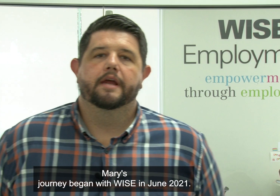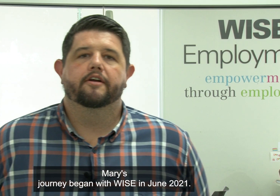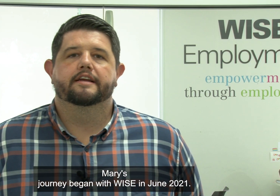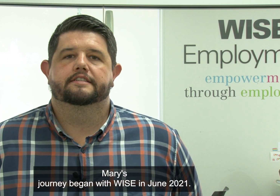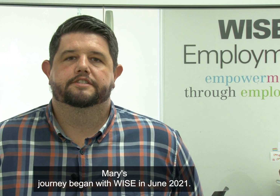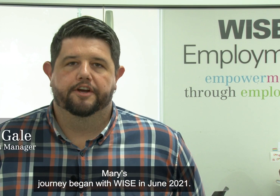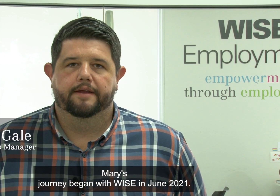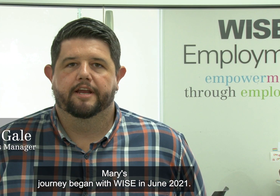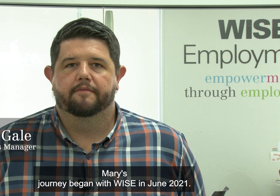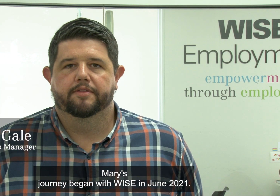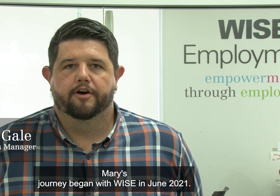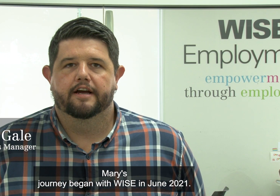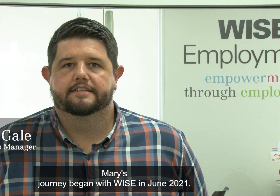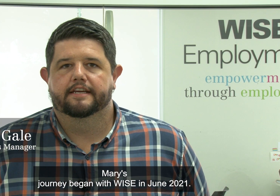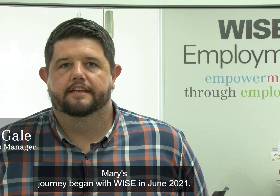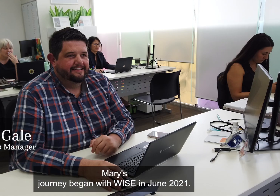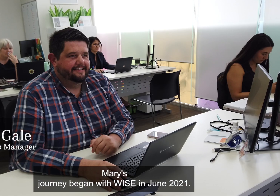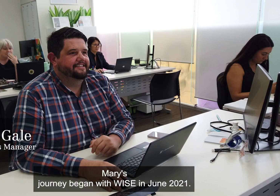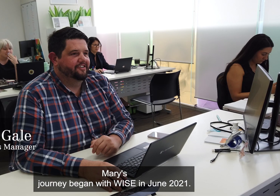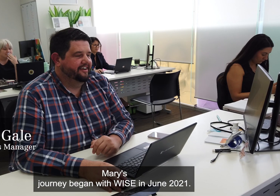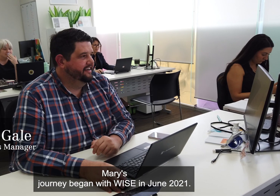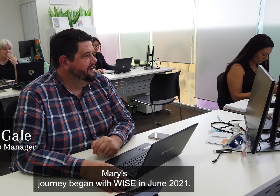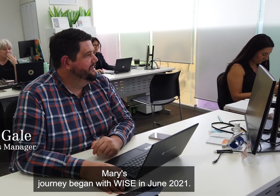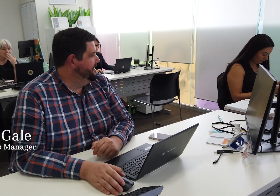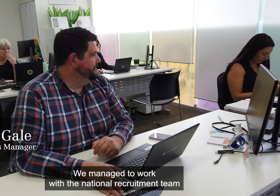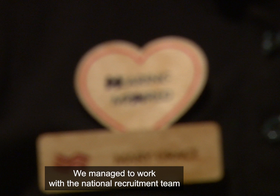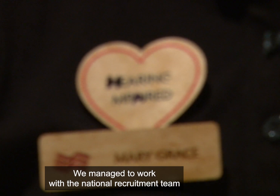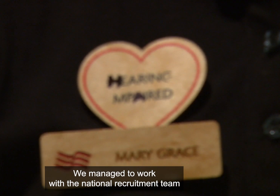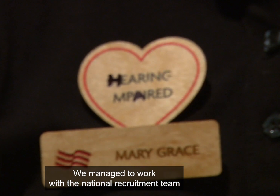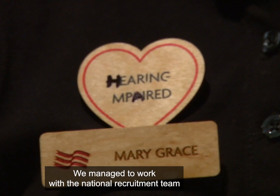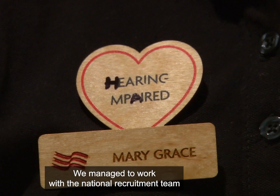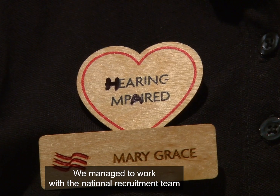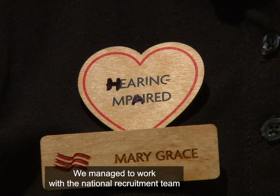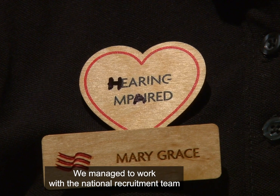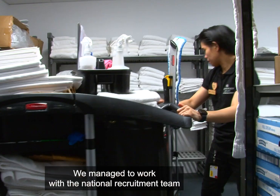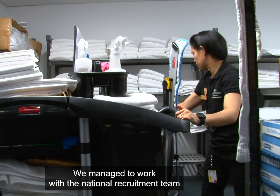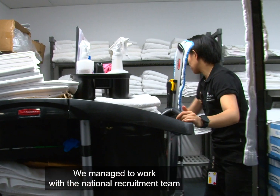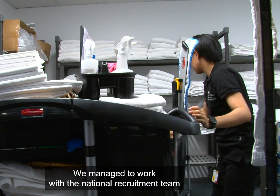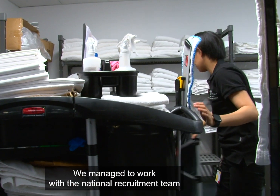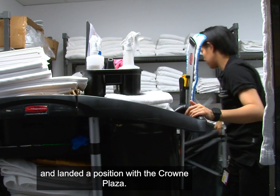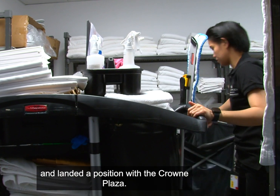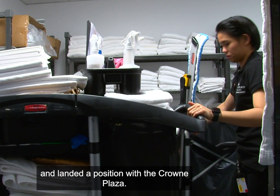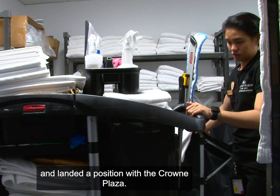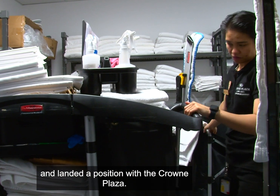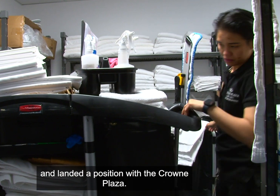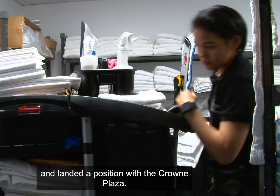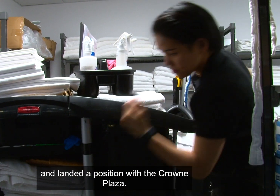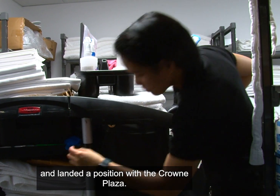Mary's journey began with WISE in June 2021. We managed to work with the national recruitment team and landed a